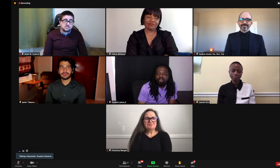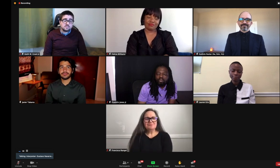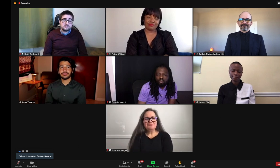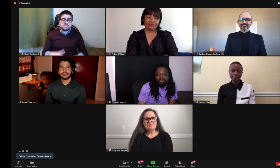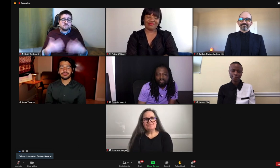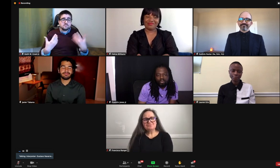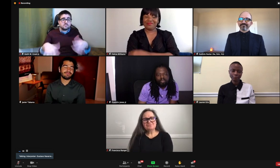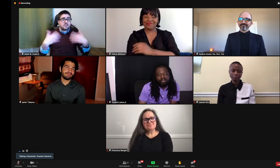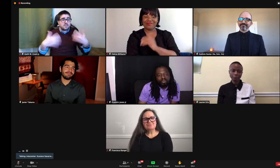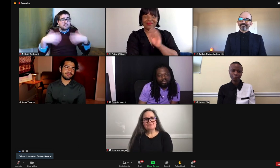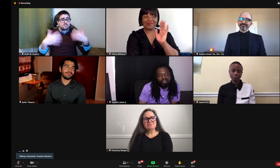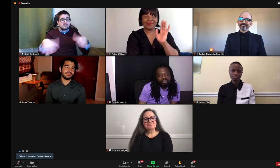who he was.